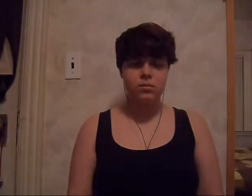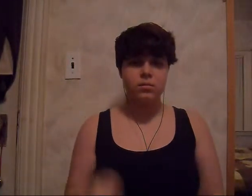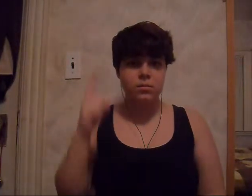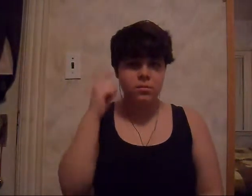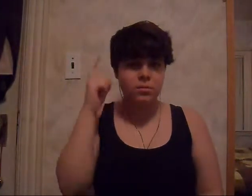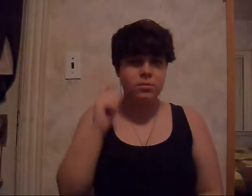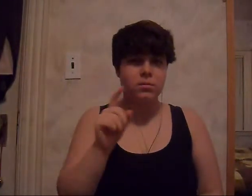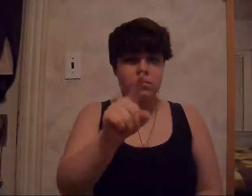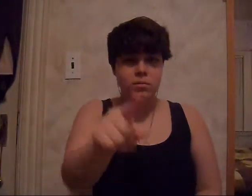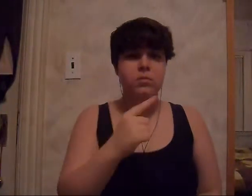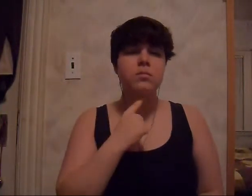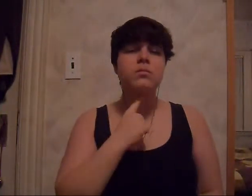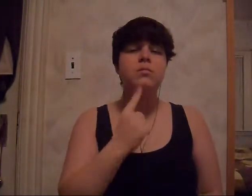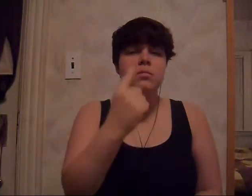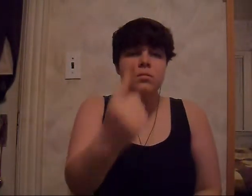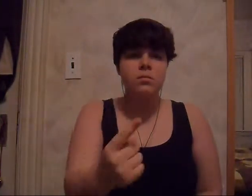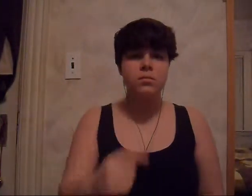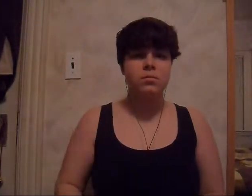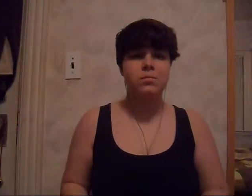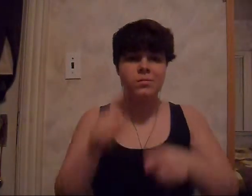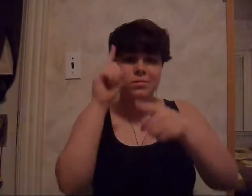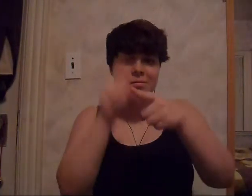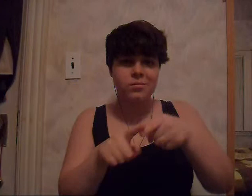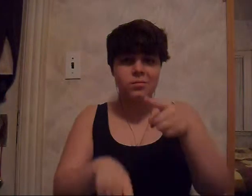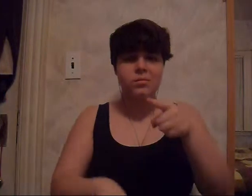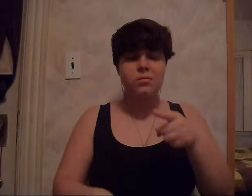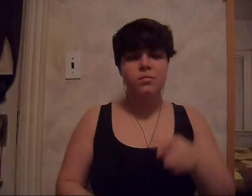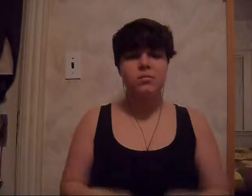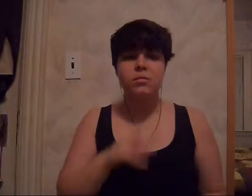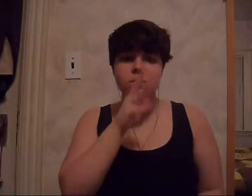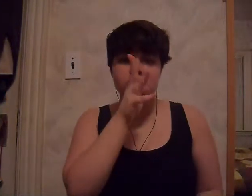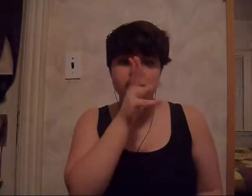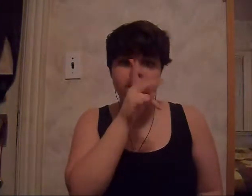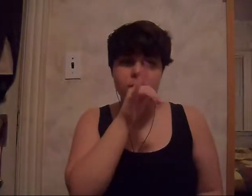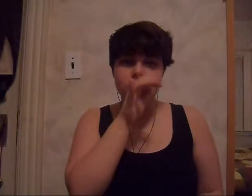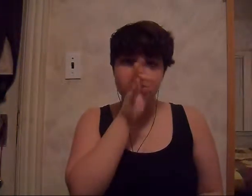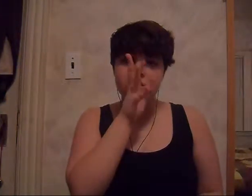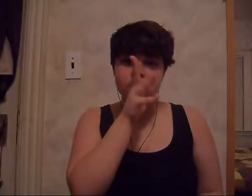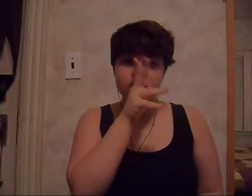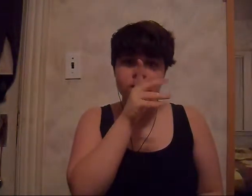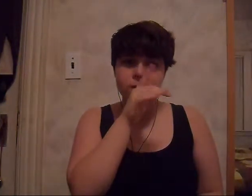And I'm hearing what you say, but I just can't make you sound